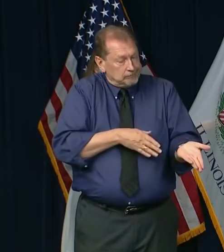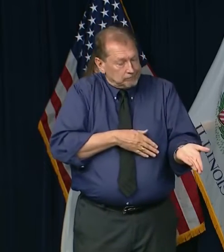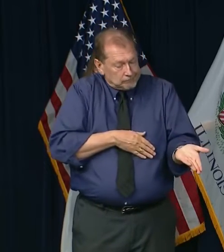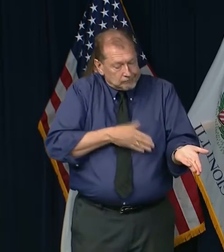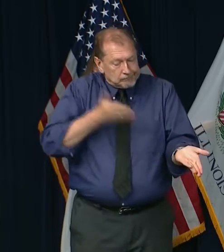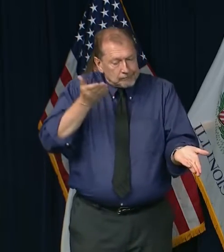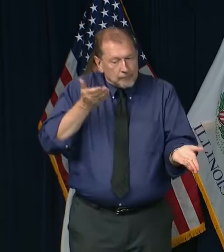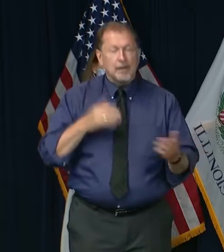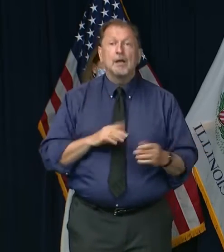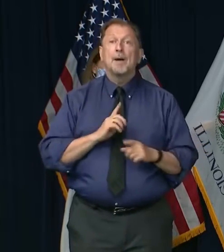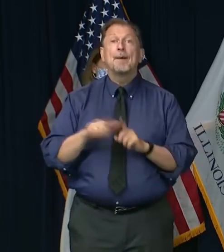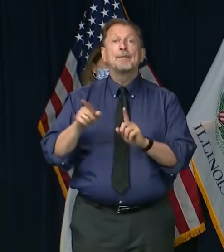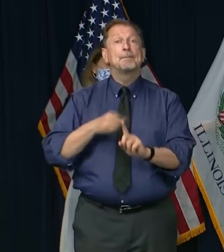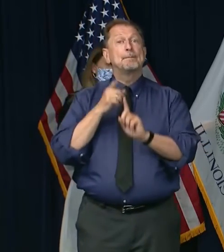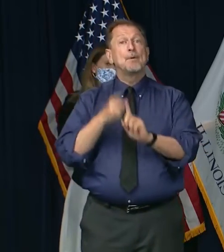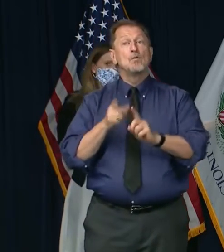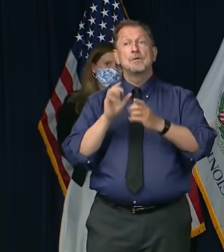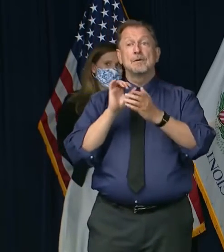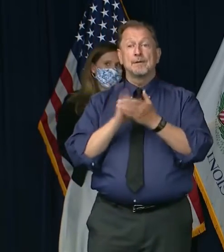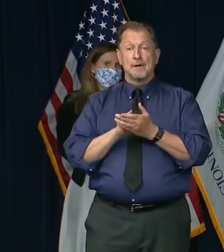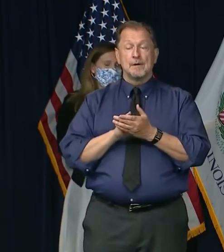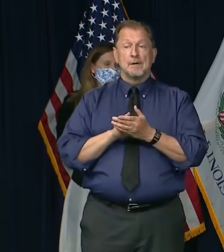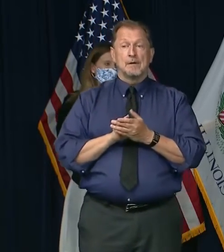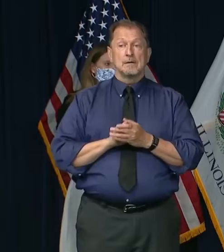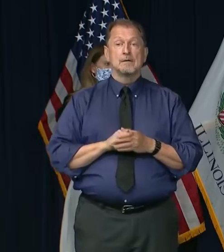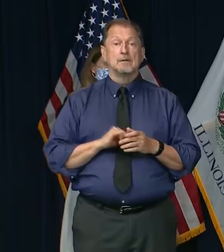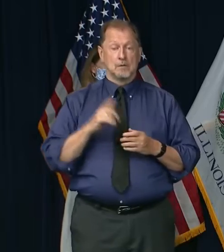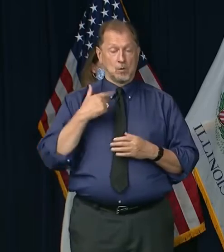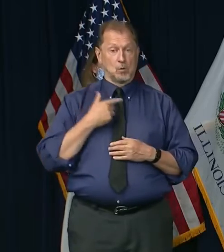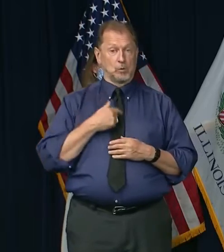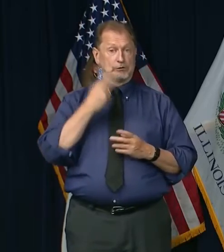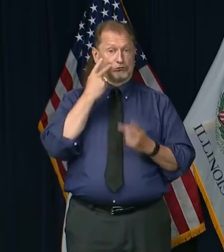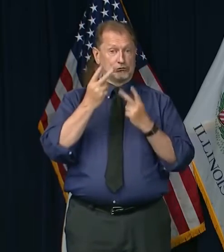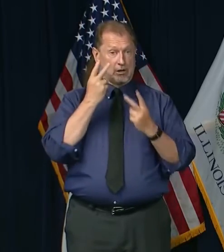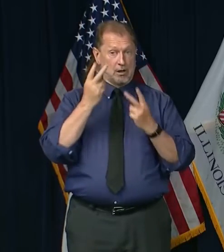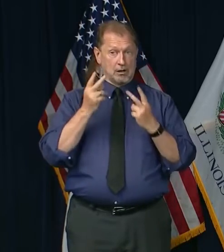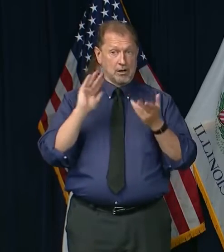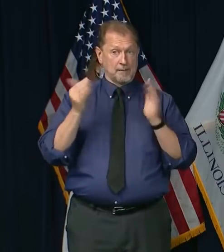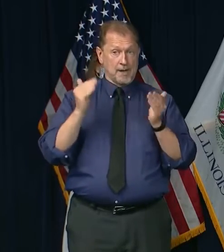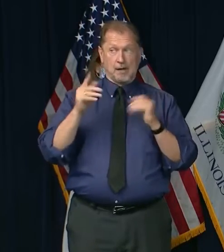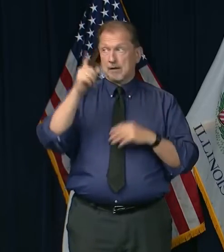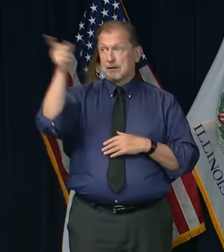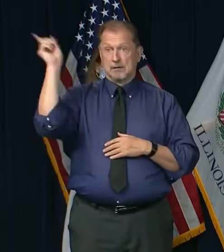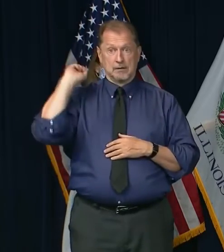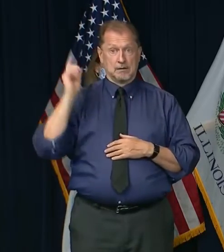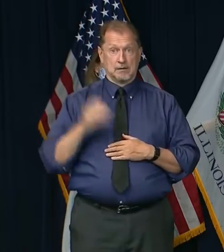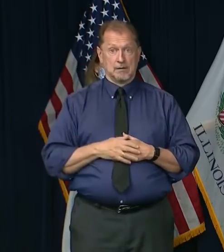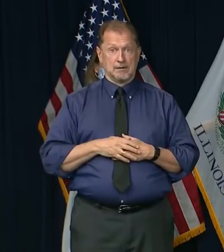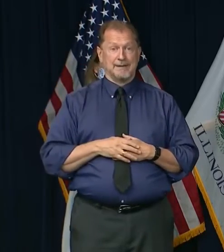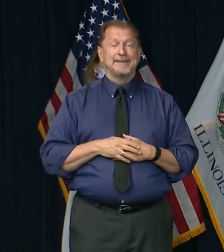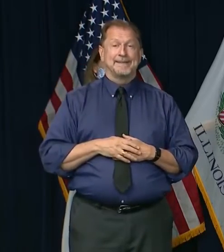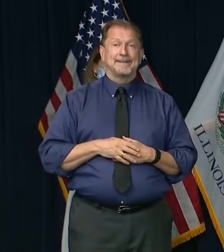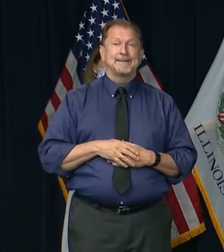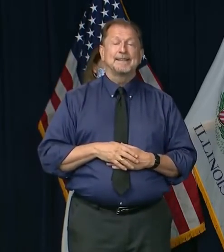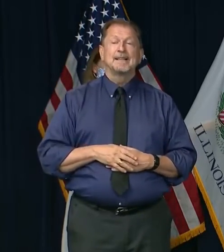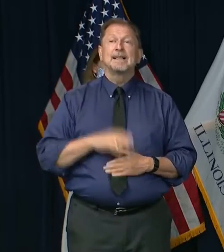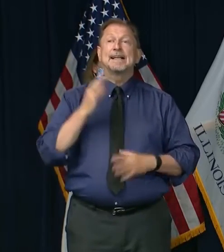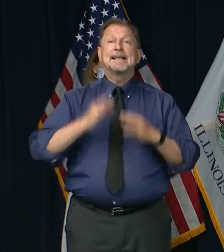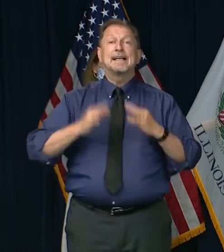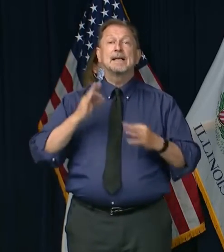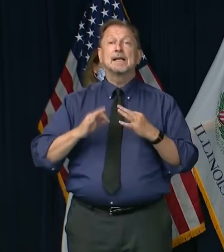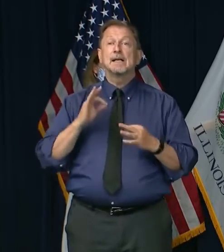But, you know, but the fact is that you've seen that it would be terrible for business. I think this is the implication of the question